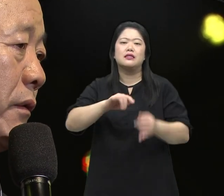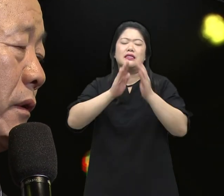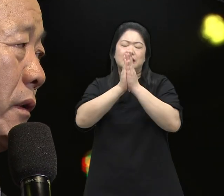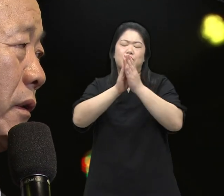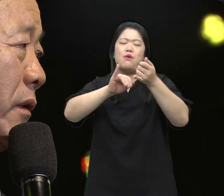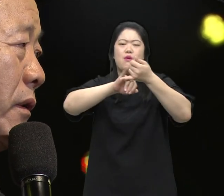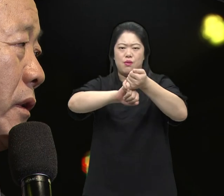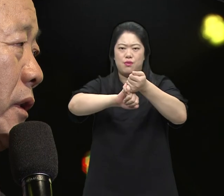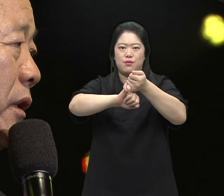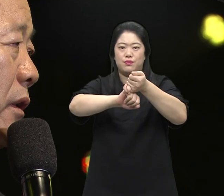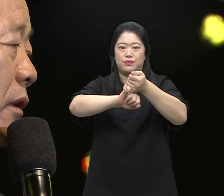that prayer